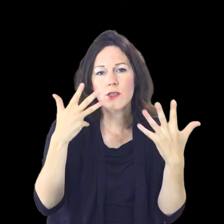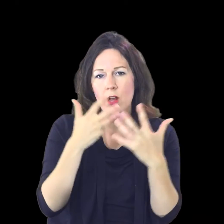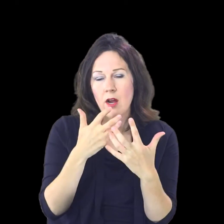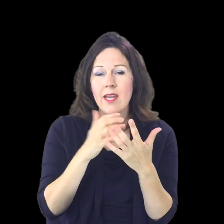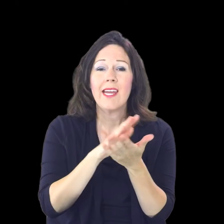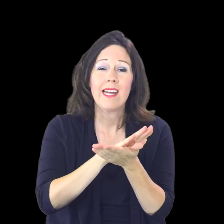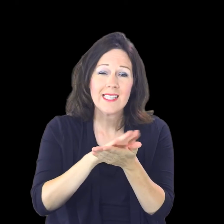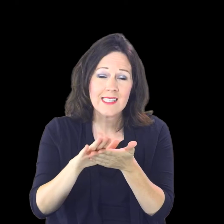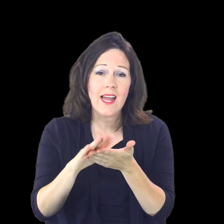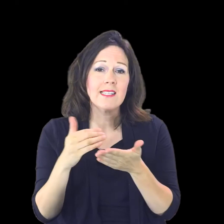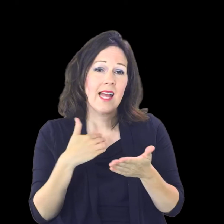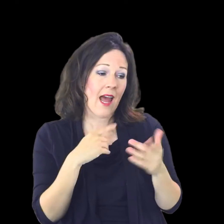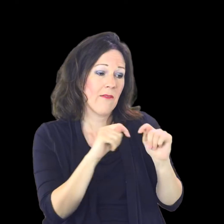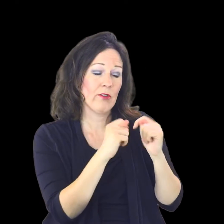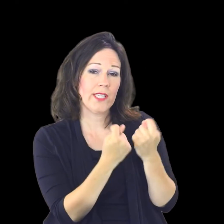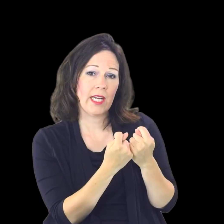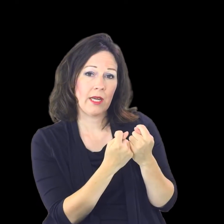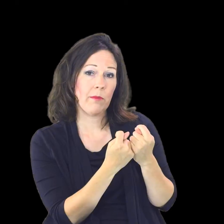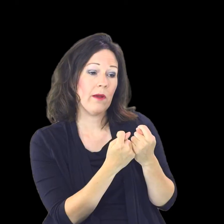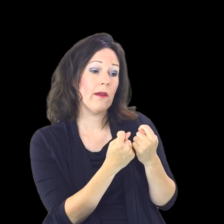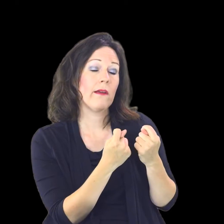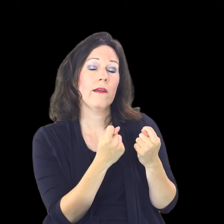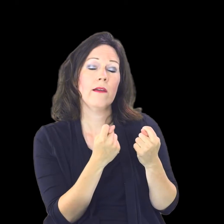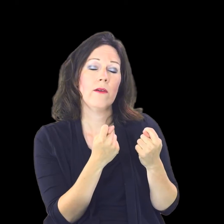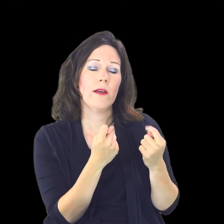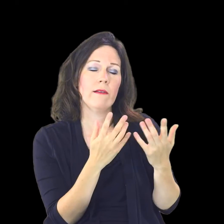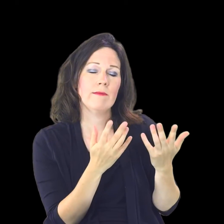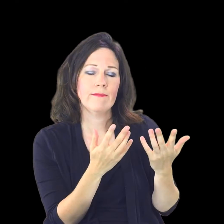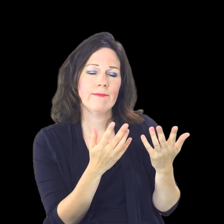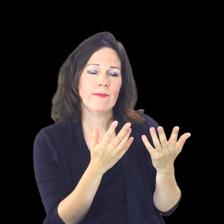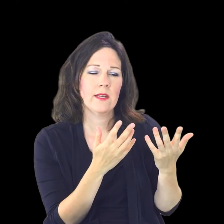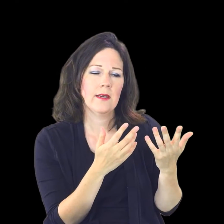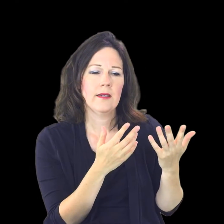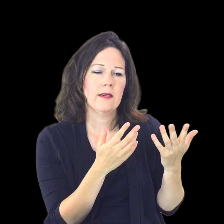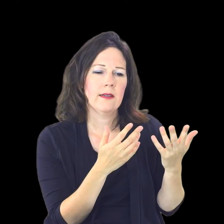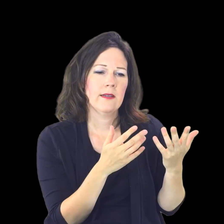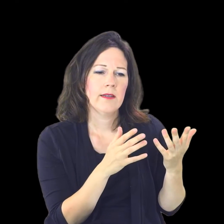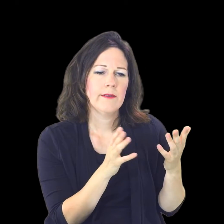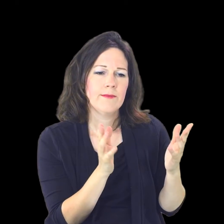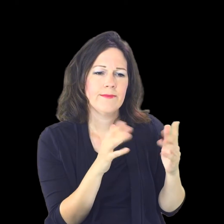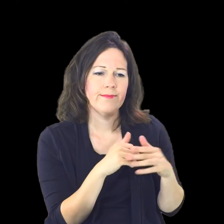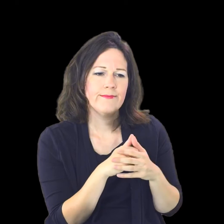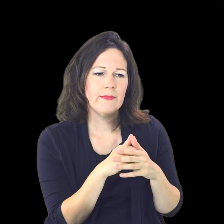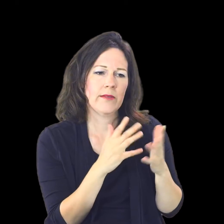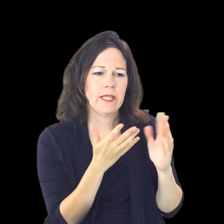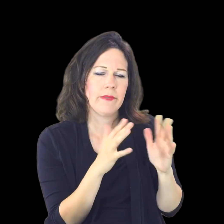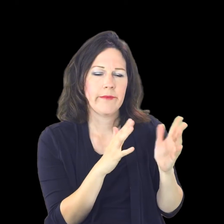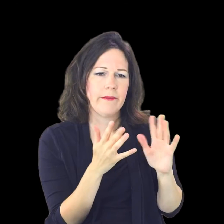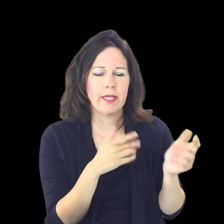dark it is nice to have your team well me me me me me